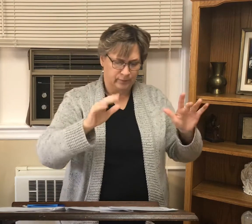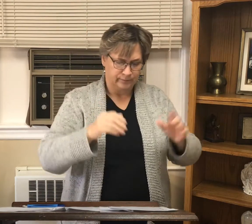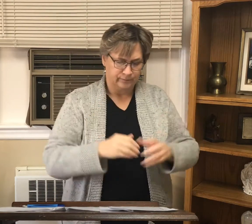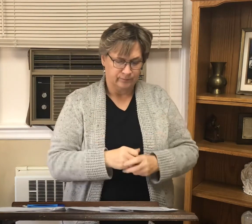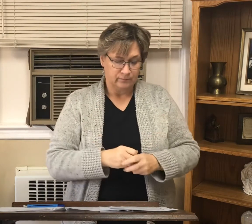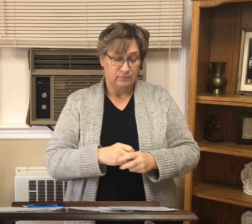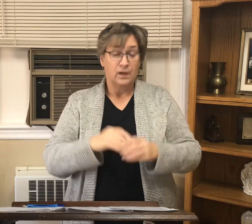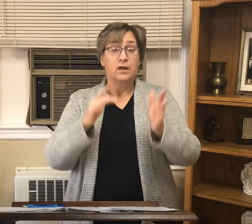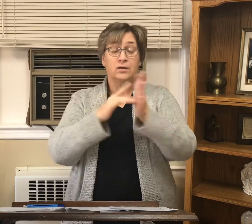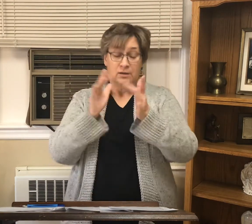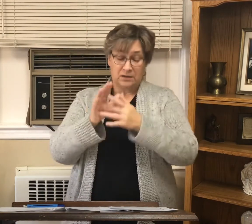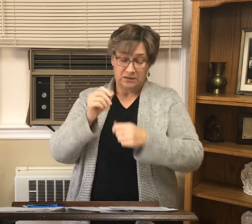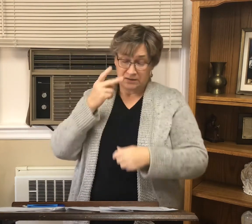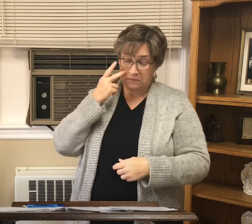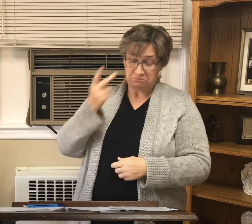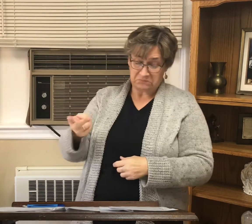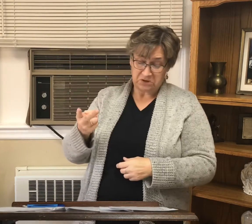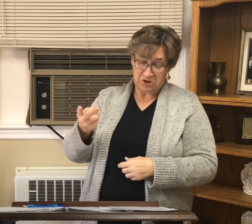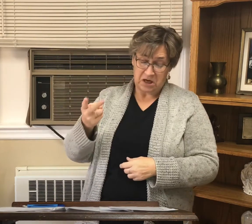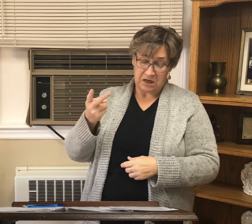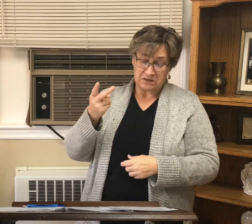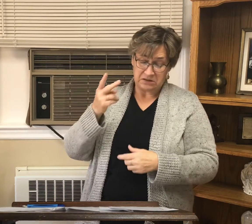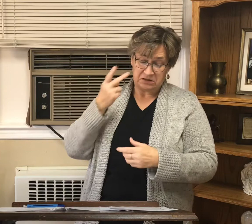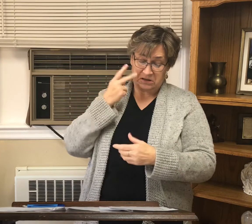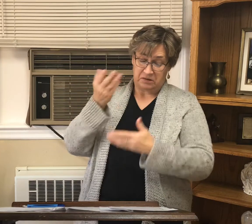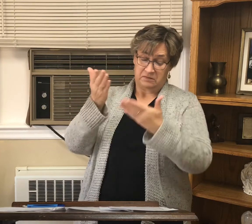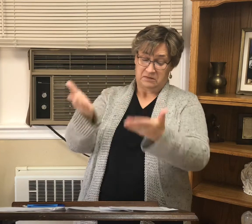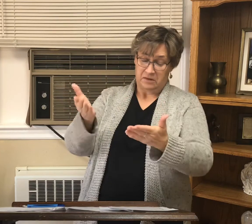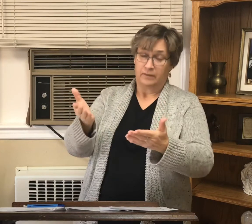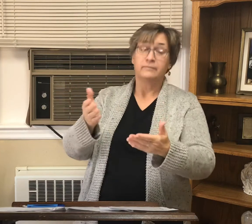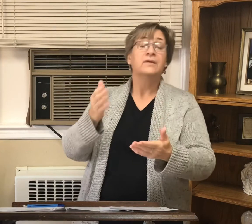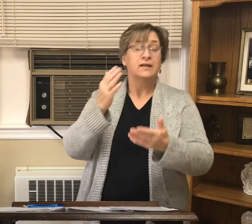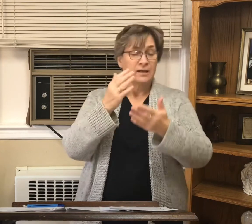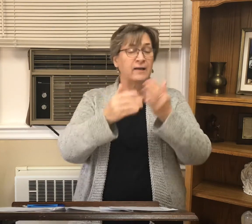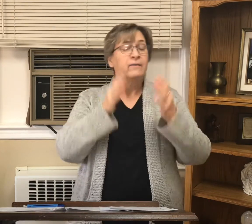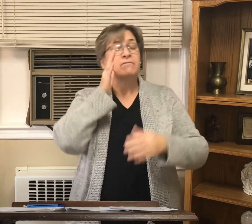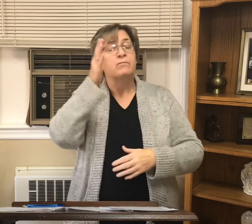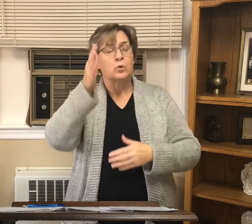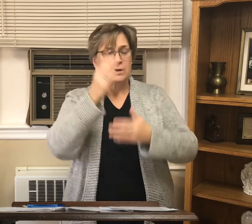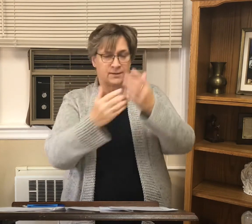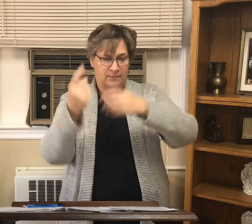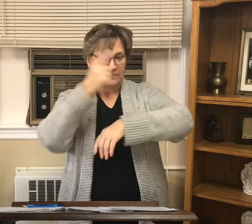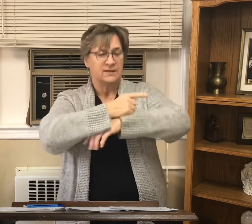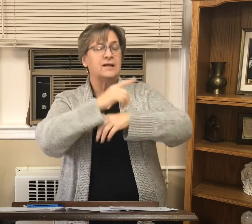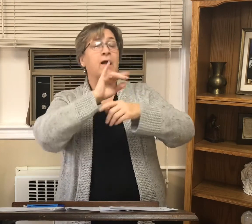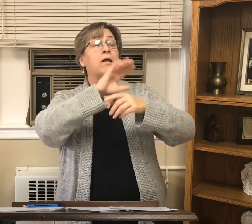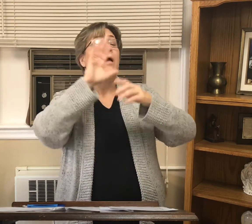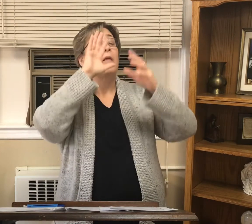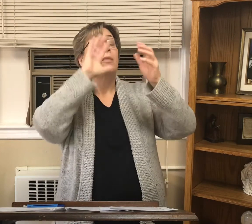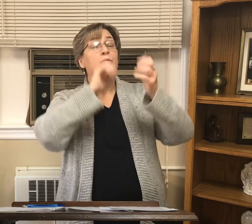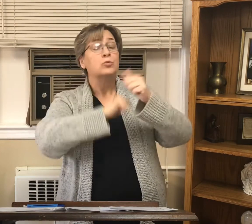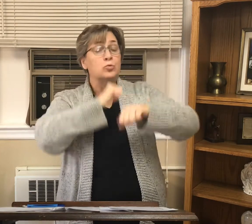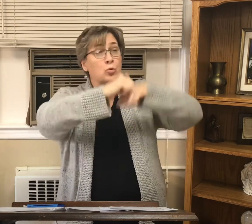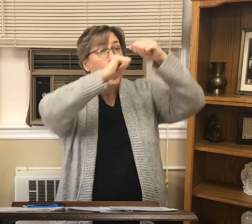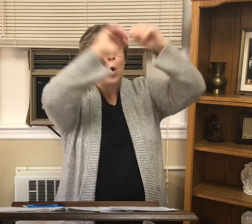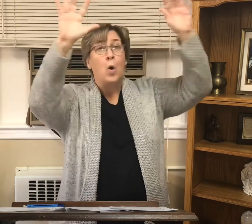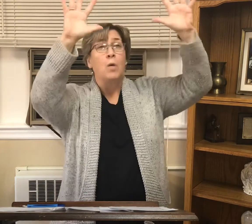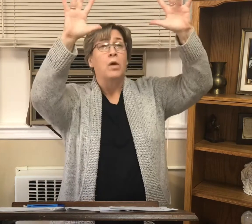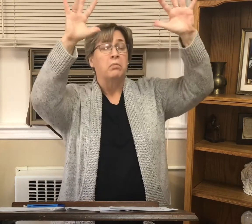Jesus said all that you see here the days will come where there will be nothing left a stone upon